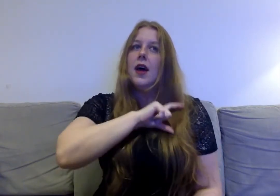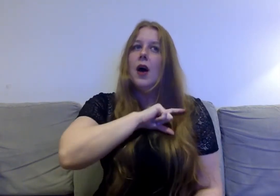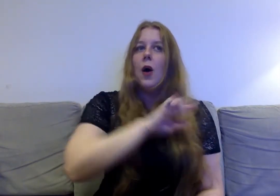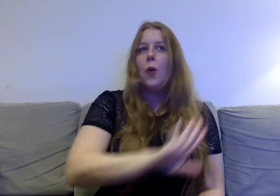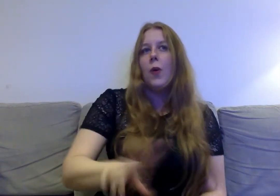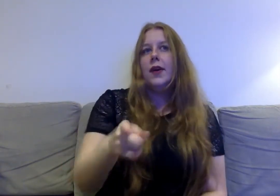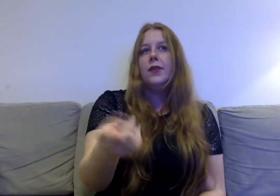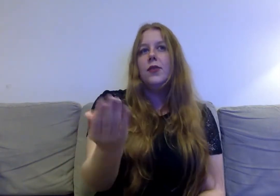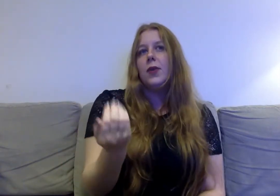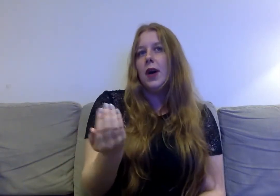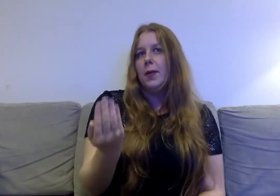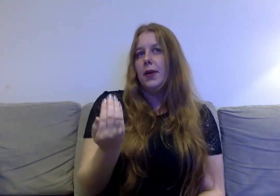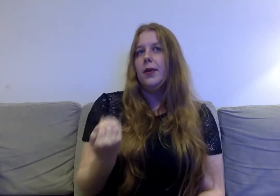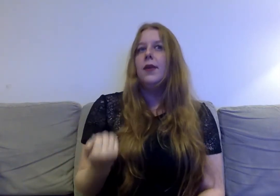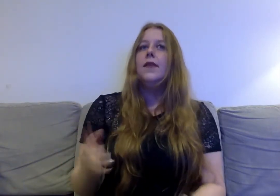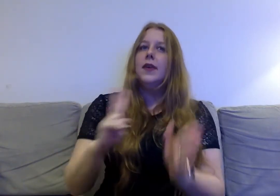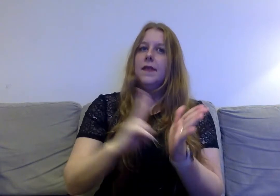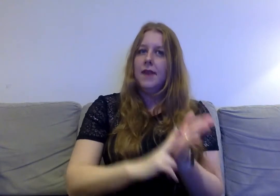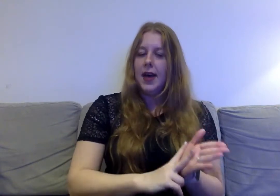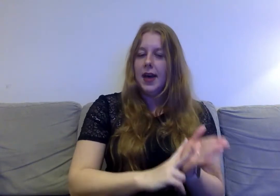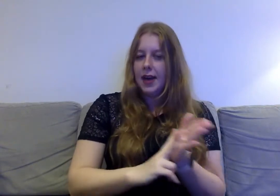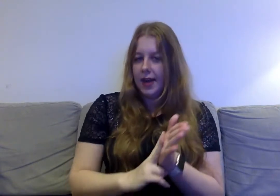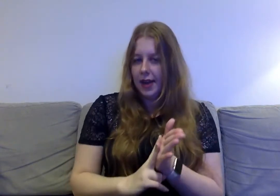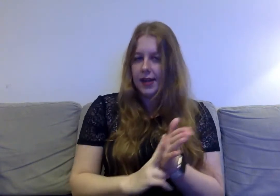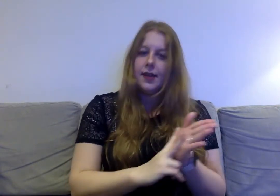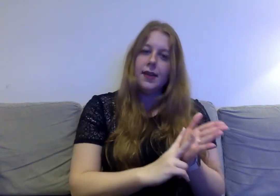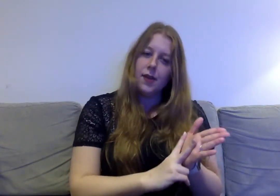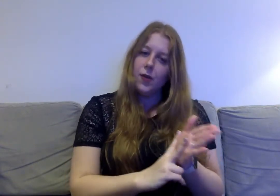Why don't you come on over, Valerie